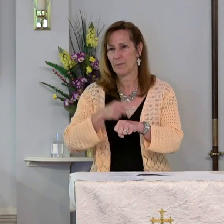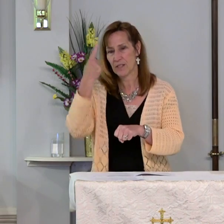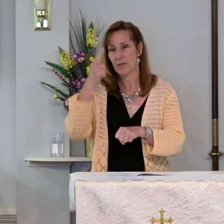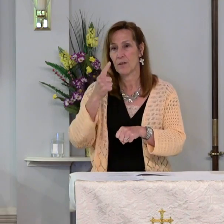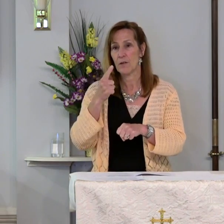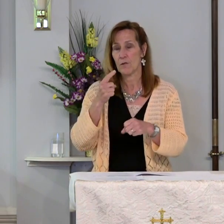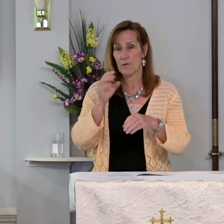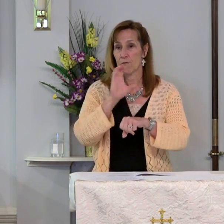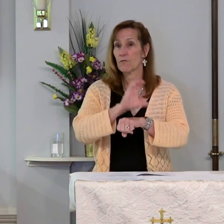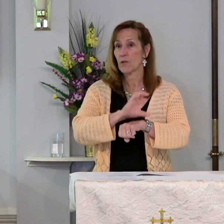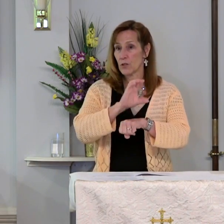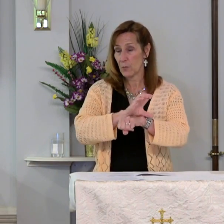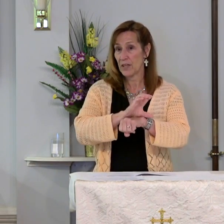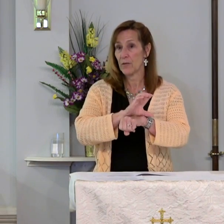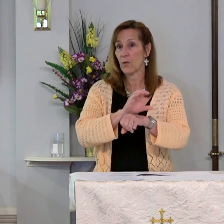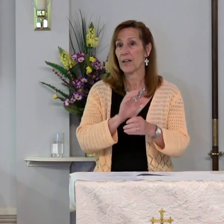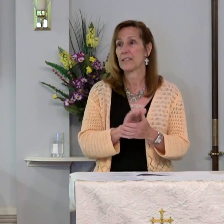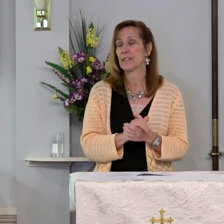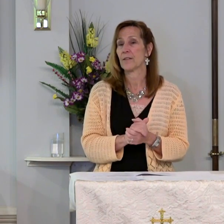for the body of Christ?